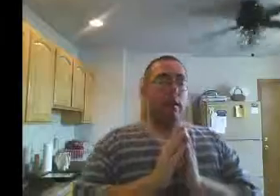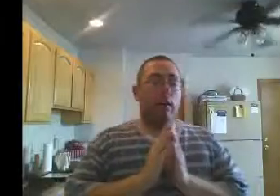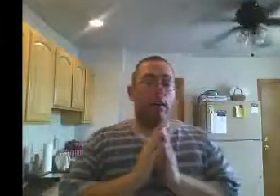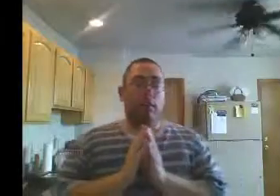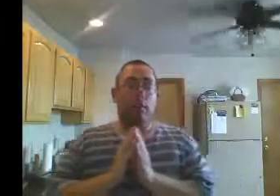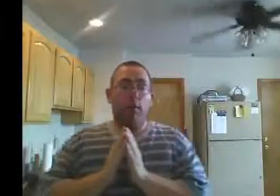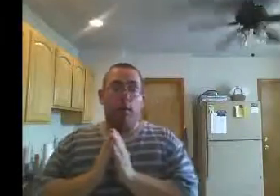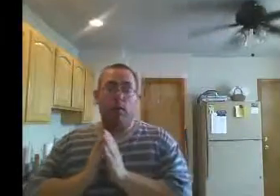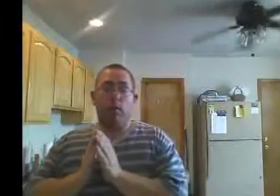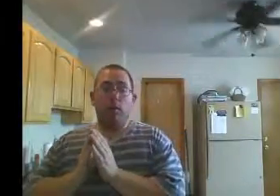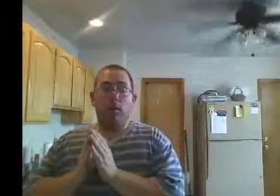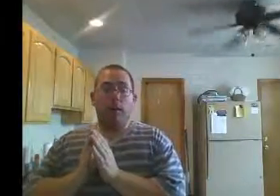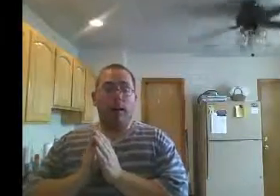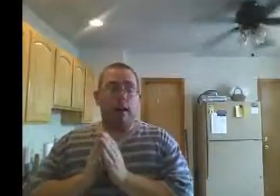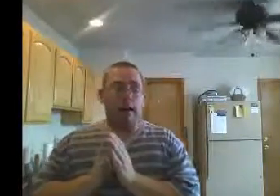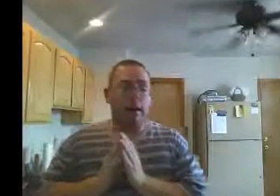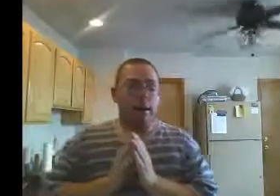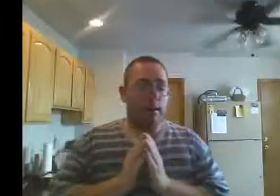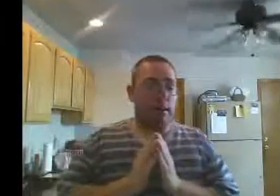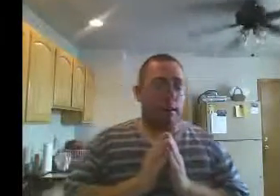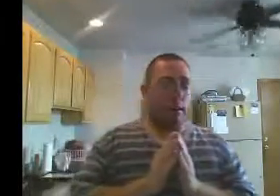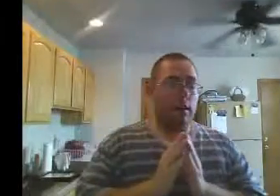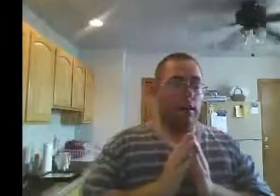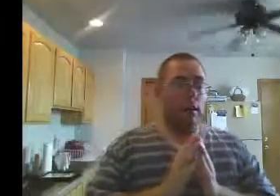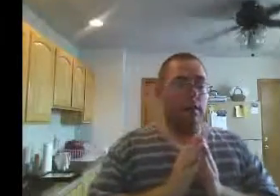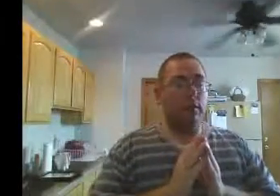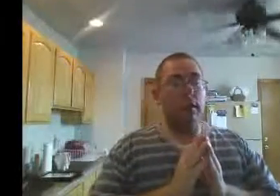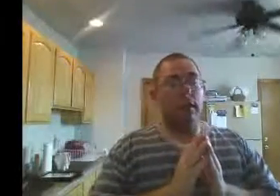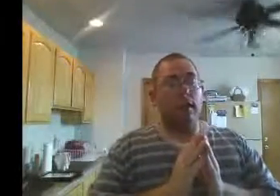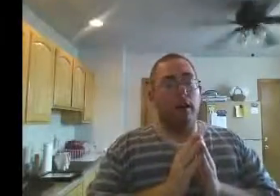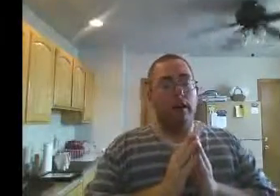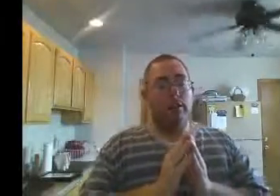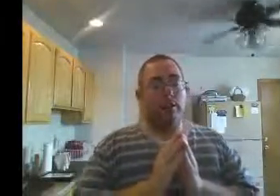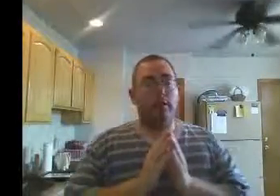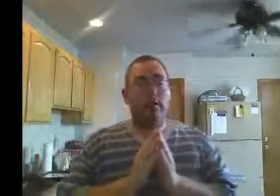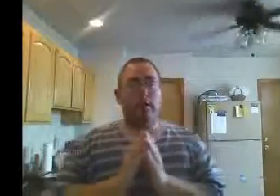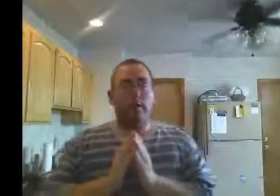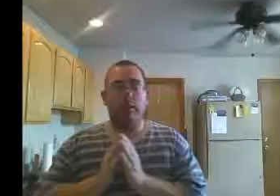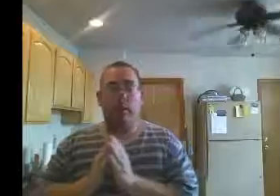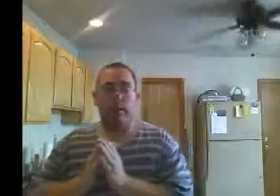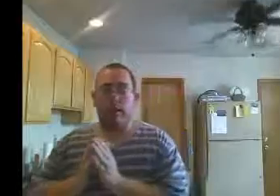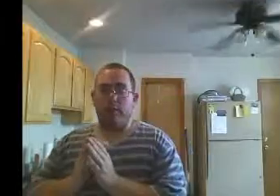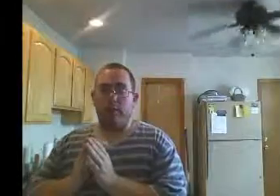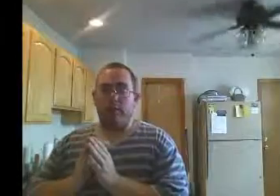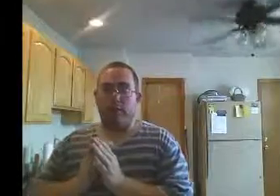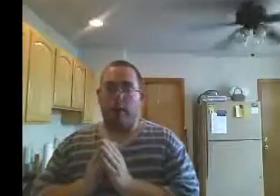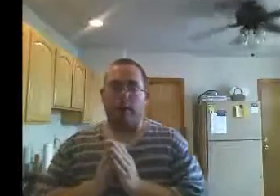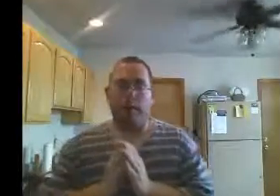For the Lord our light and our love has turned the night into day.